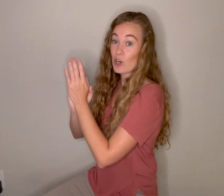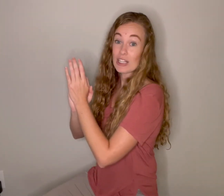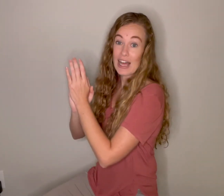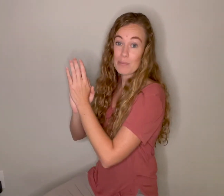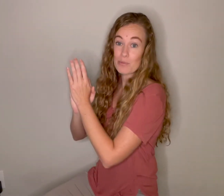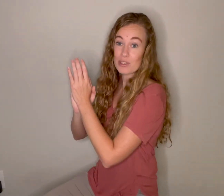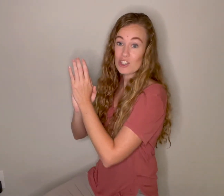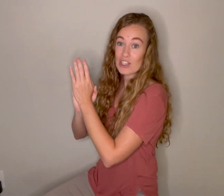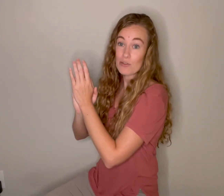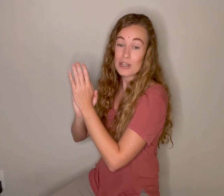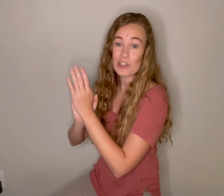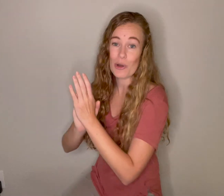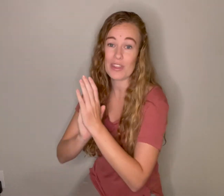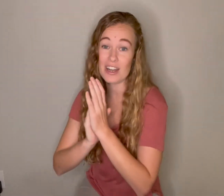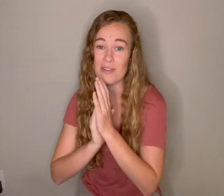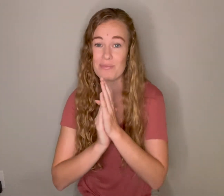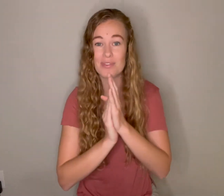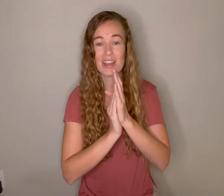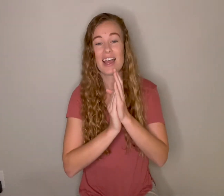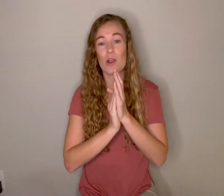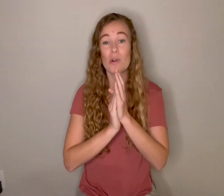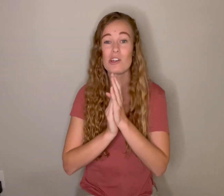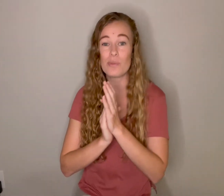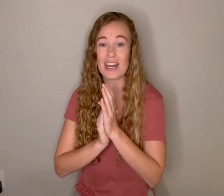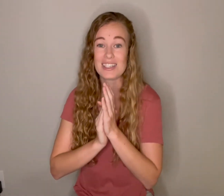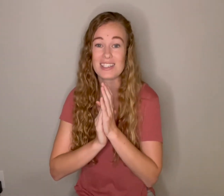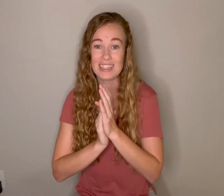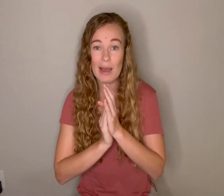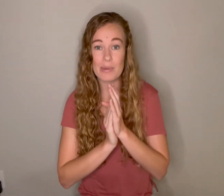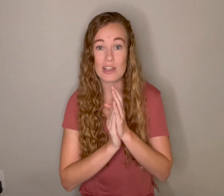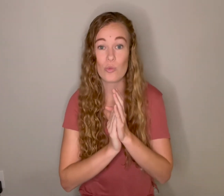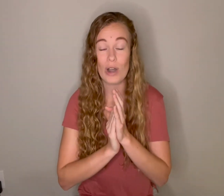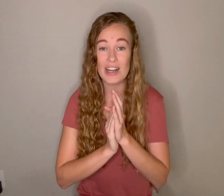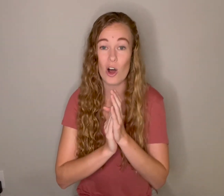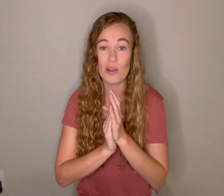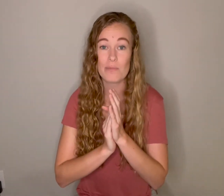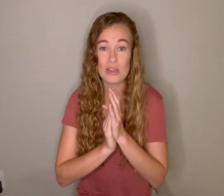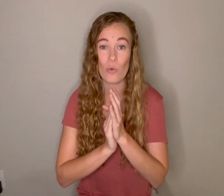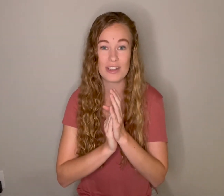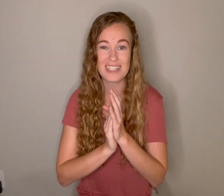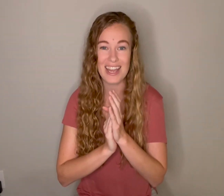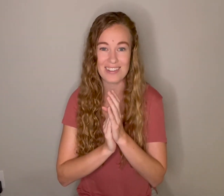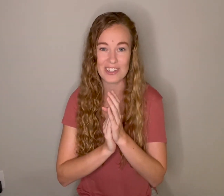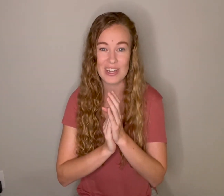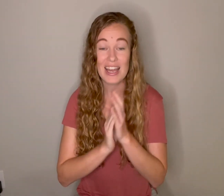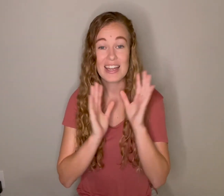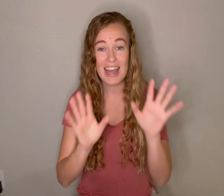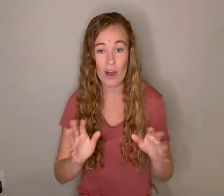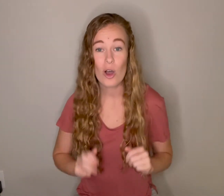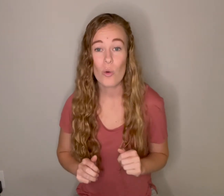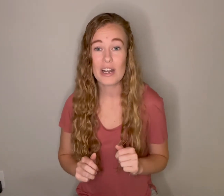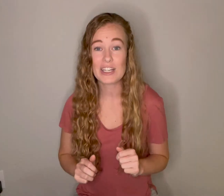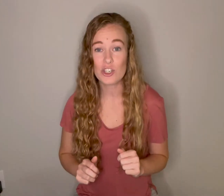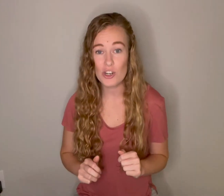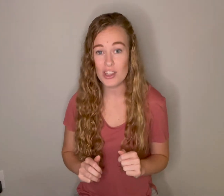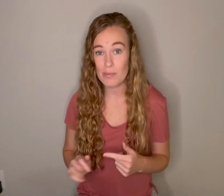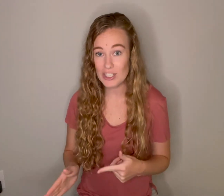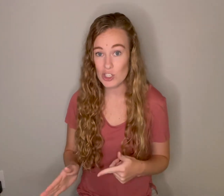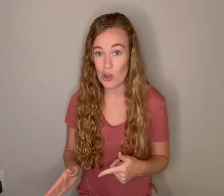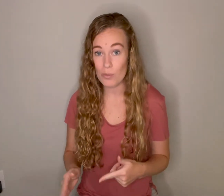clapping position. Everybody go there and we're going to practice clapping right on beat one together. Now when I turn on the metronome, I